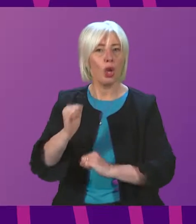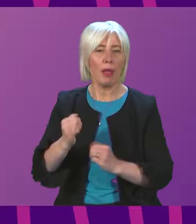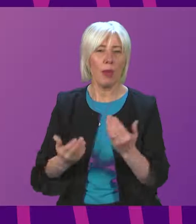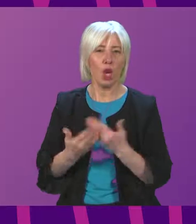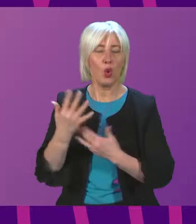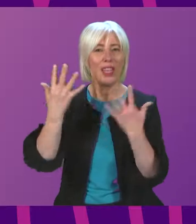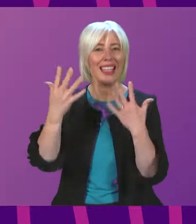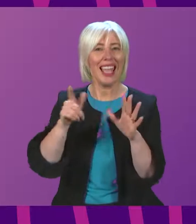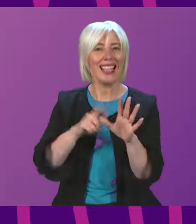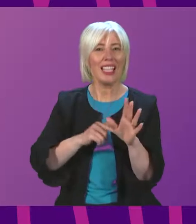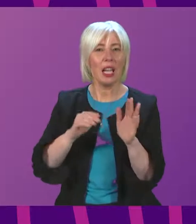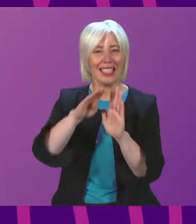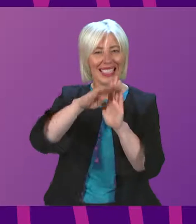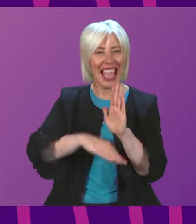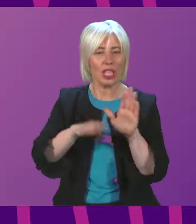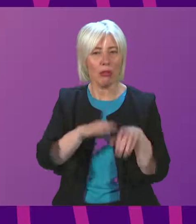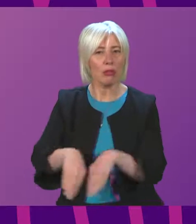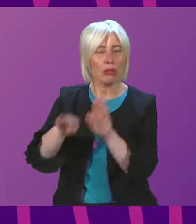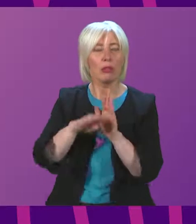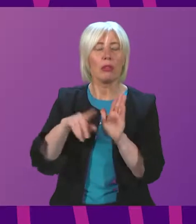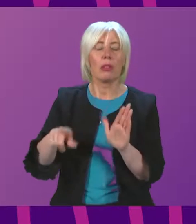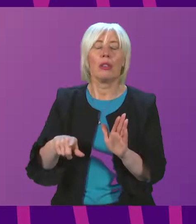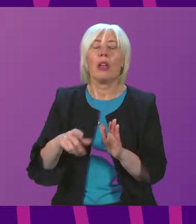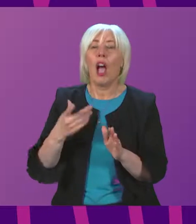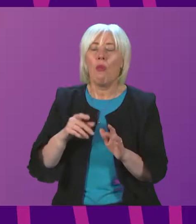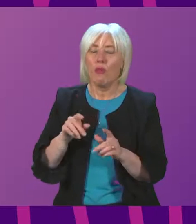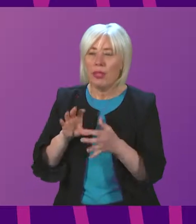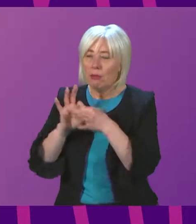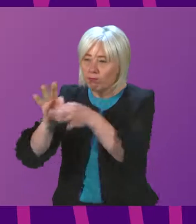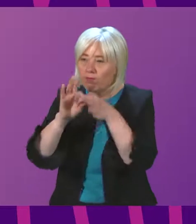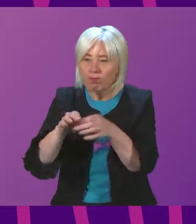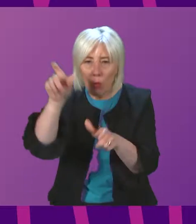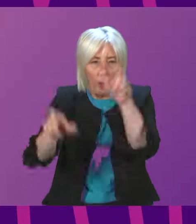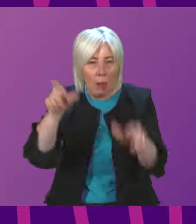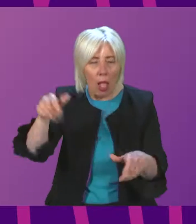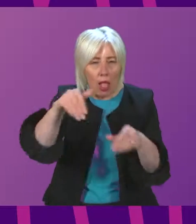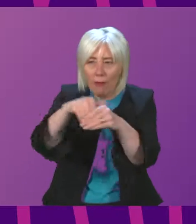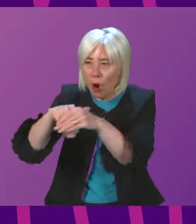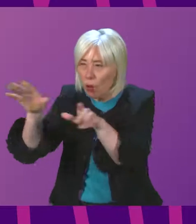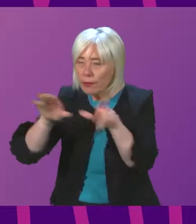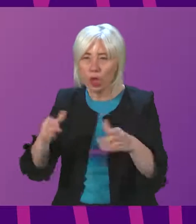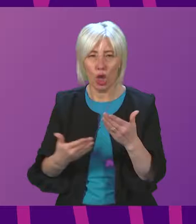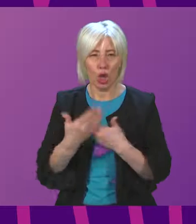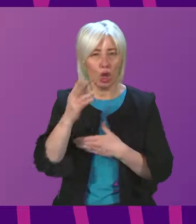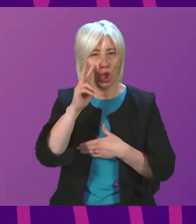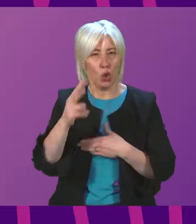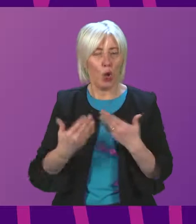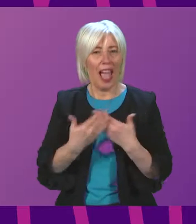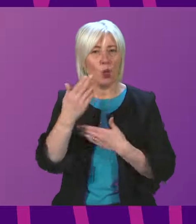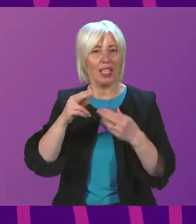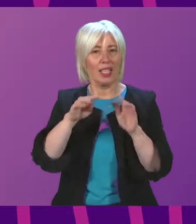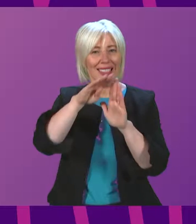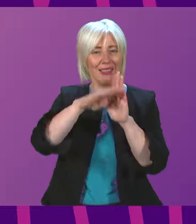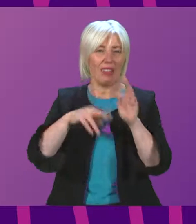-tenure standard for housing and we've engaged with stakeholders since then to develop our proposal for a new housing standard for Scotland based on